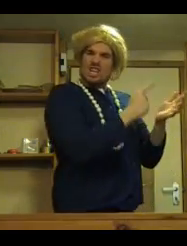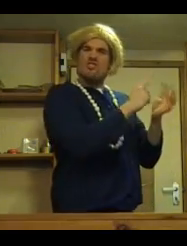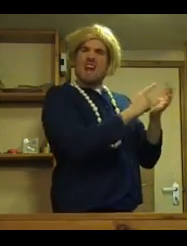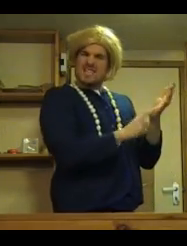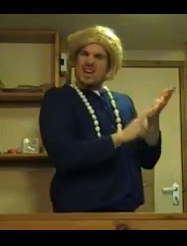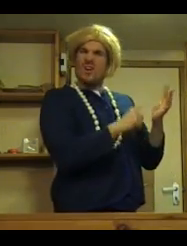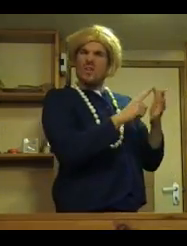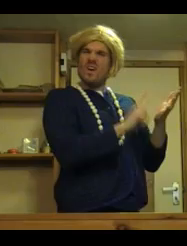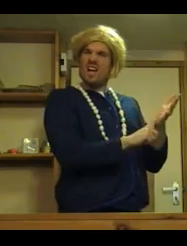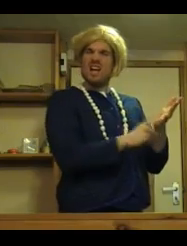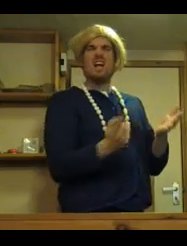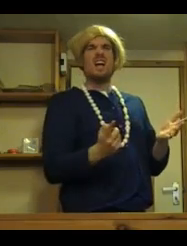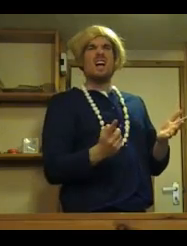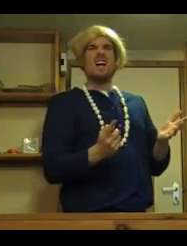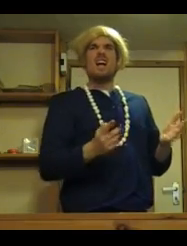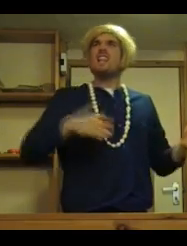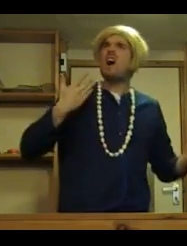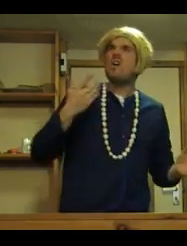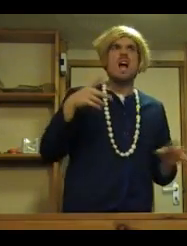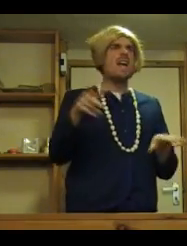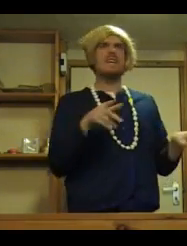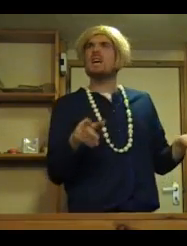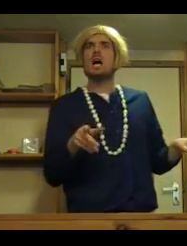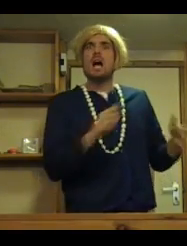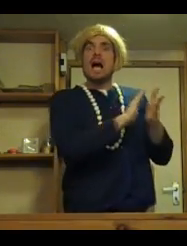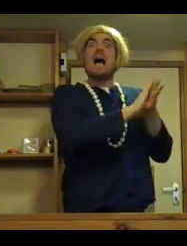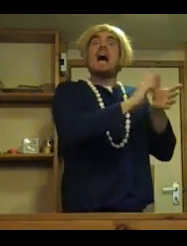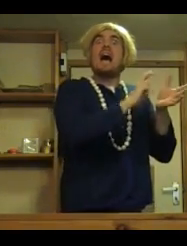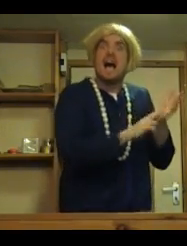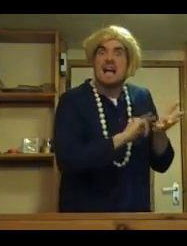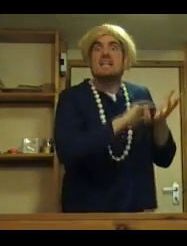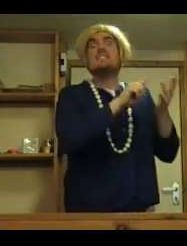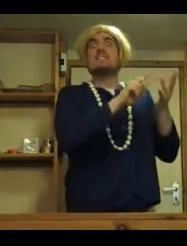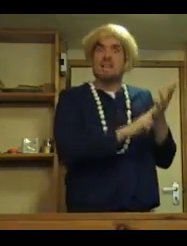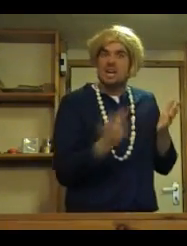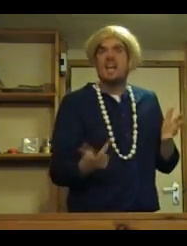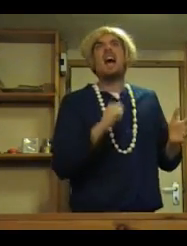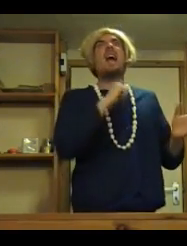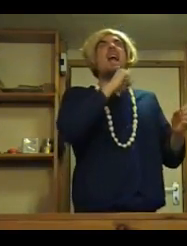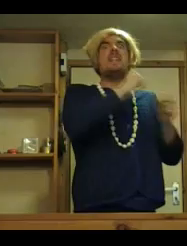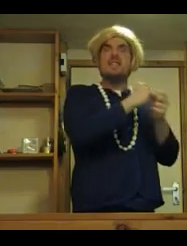Gretel? Like Hanson and